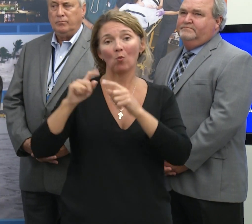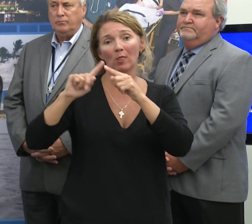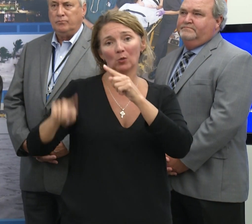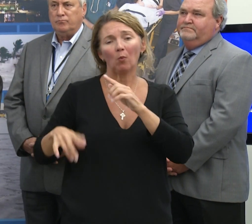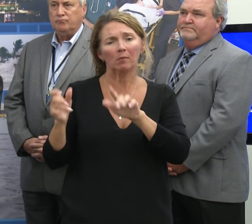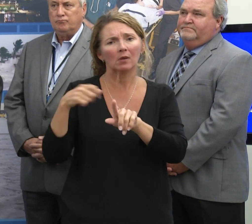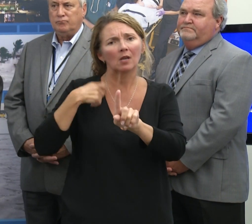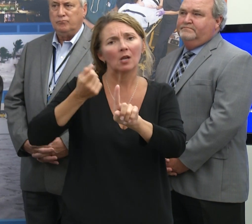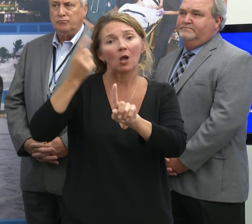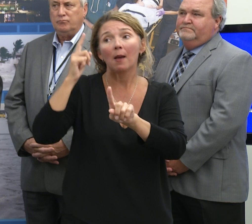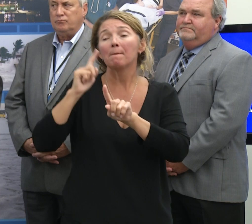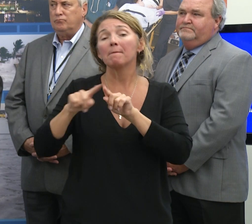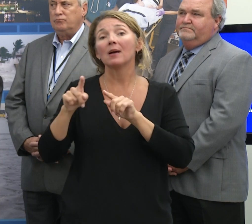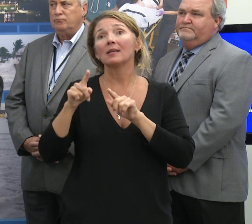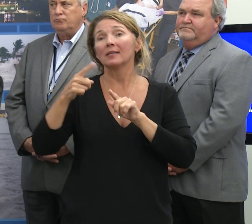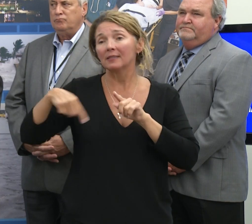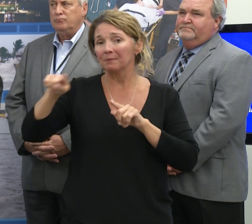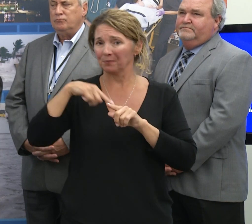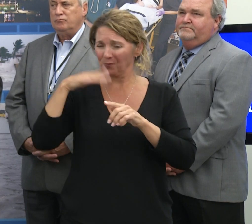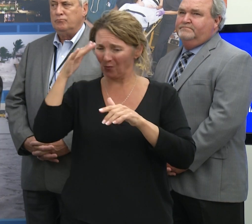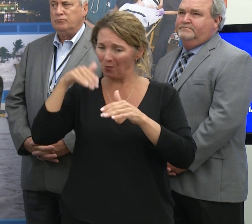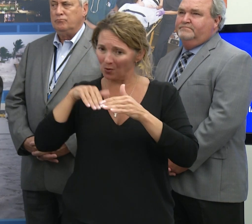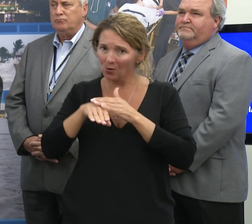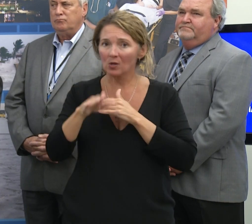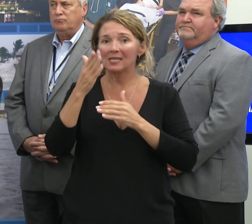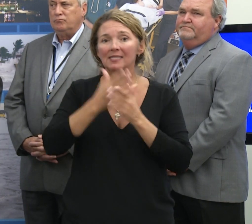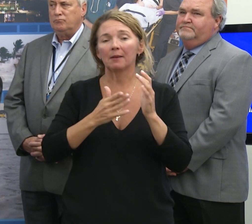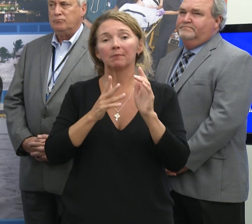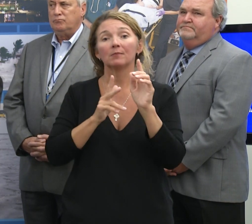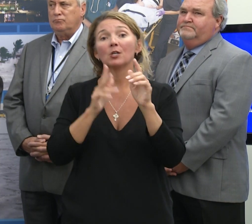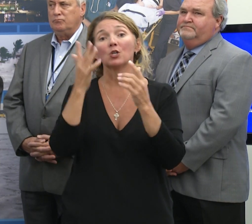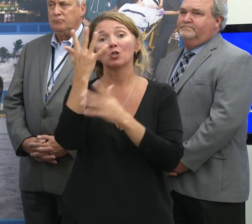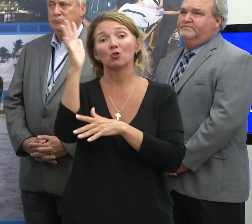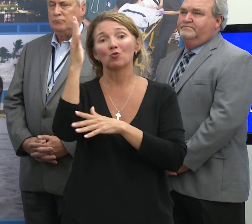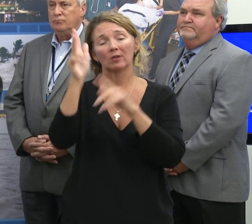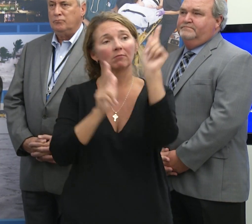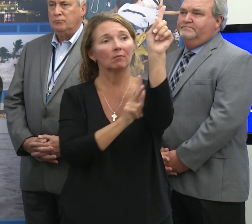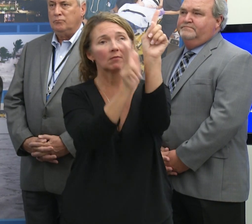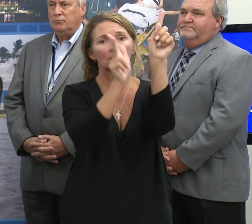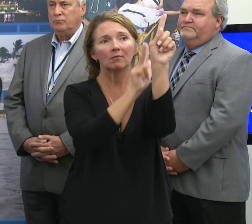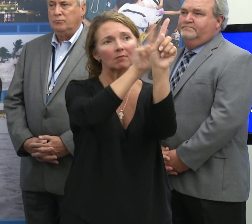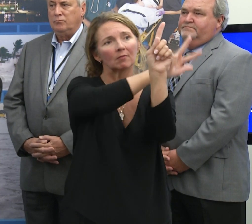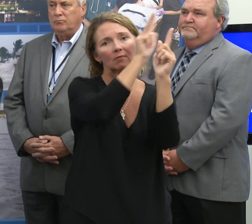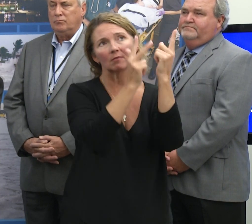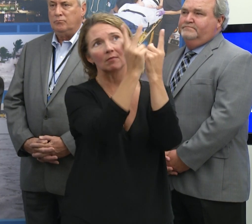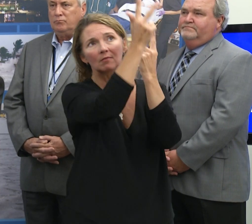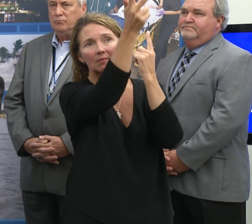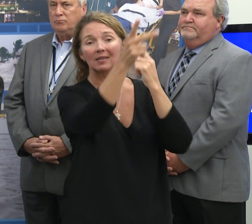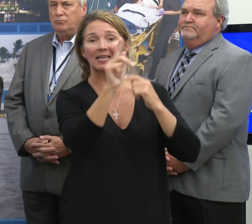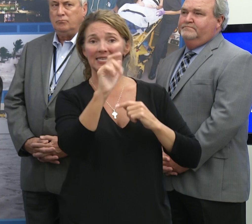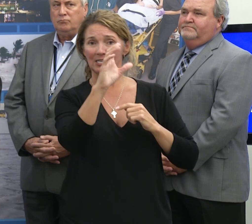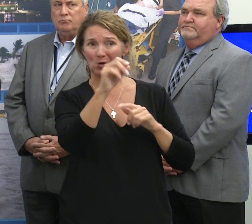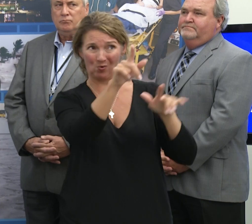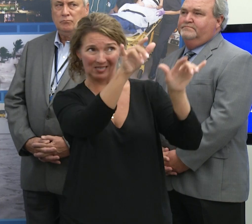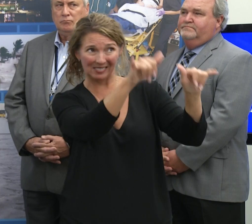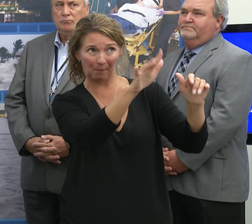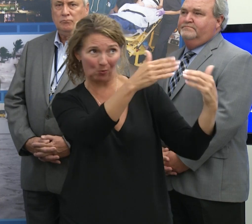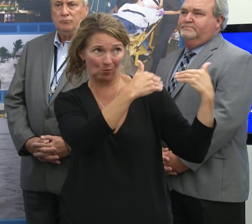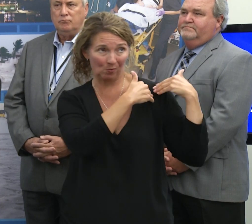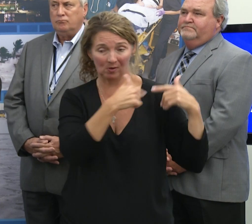to the extent that we can get in early and cut some of the limbs and trim some of the overhanging branches and TECO doing the same,